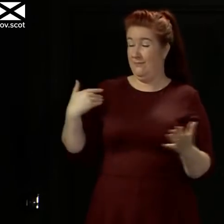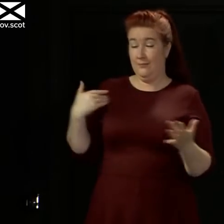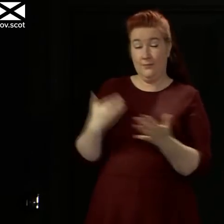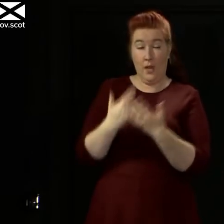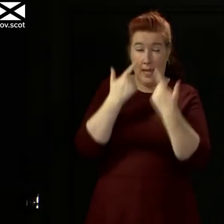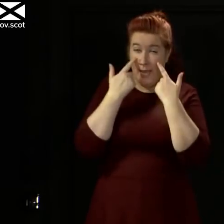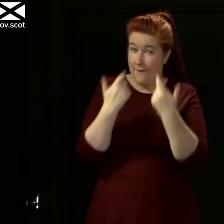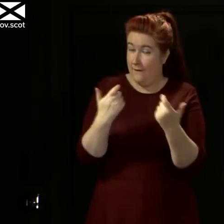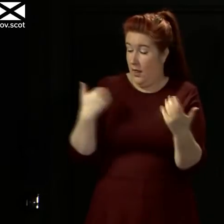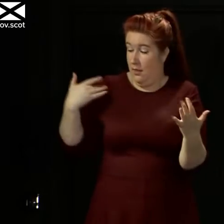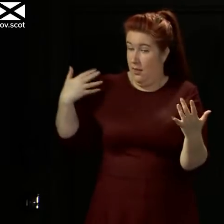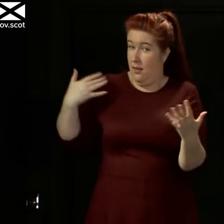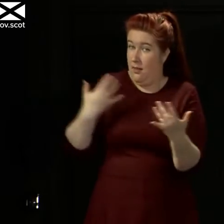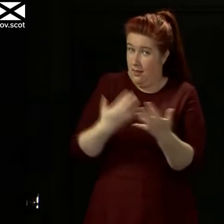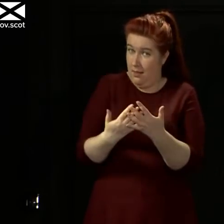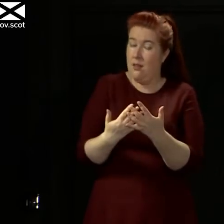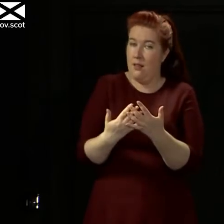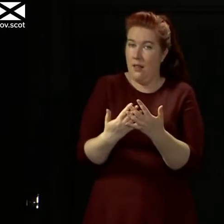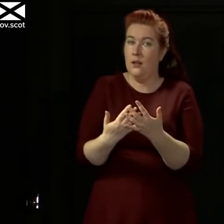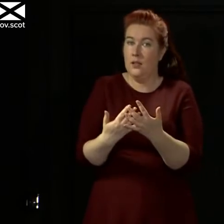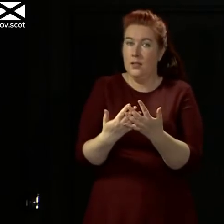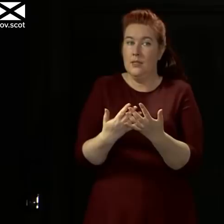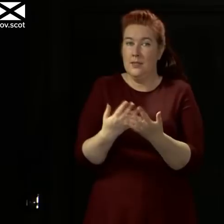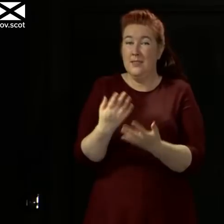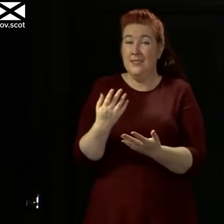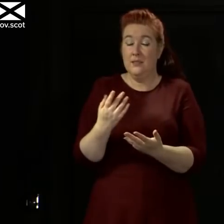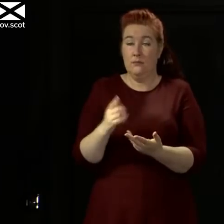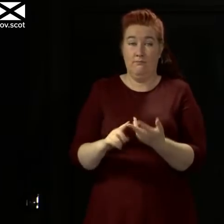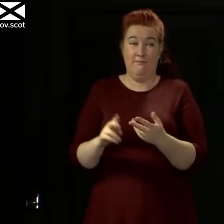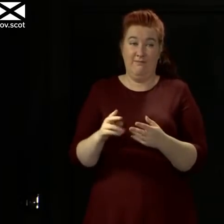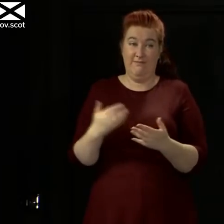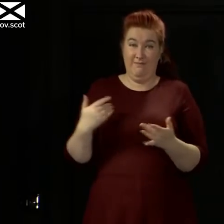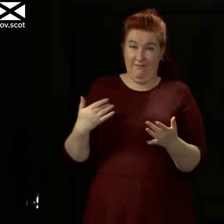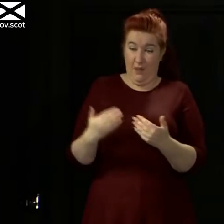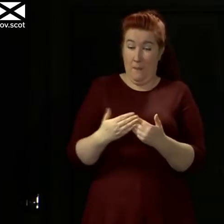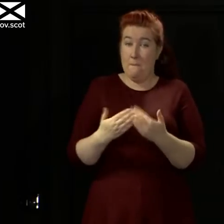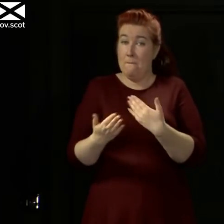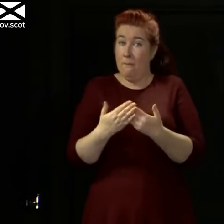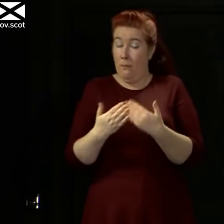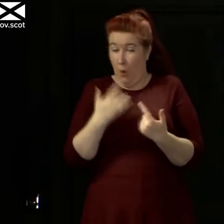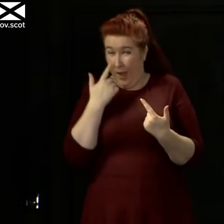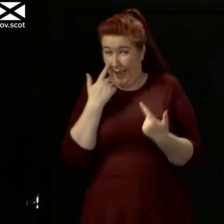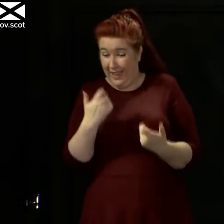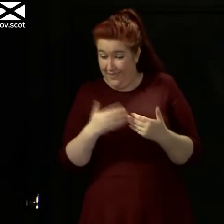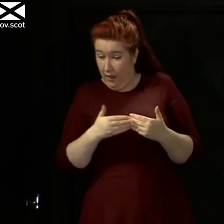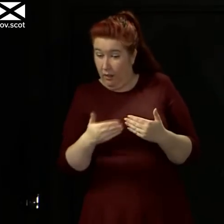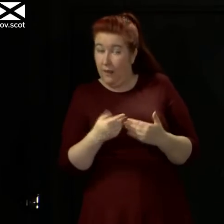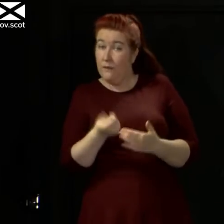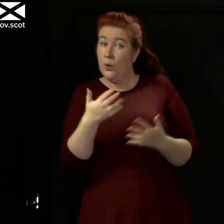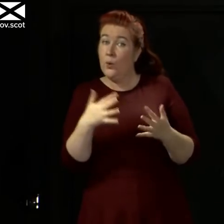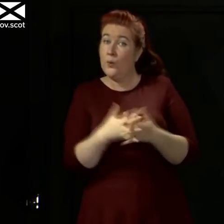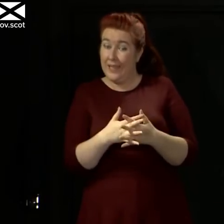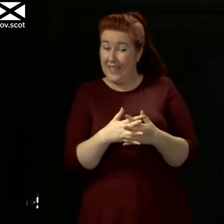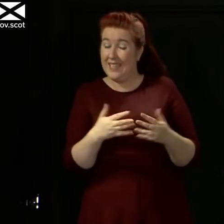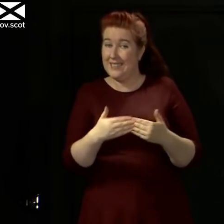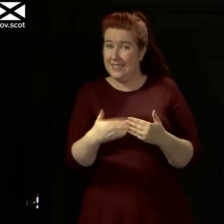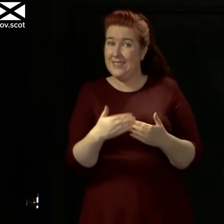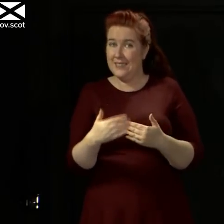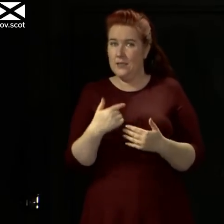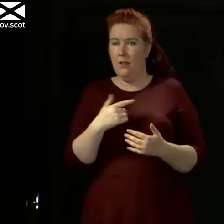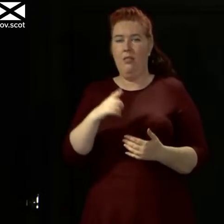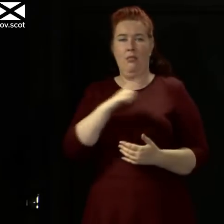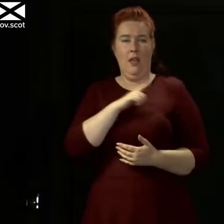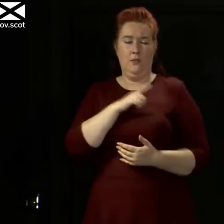along in this journey so far. But if there's going to be even more caution over the next few weeks, it is for that primary